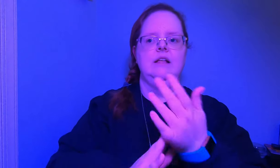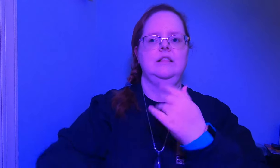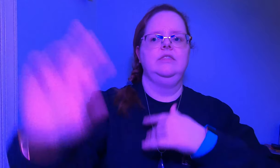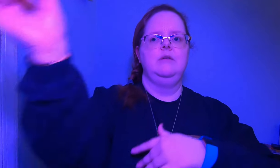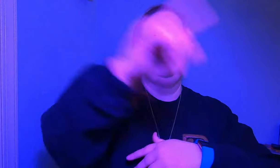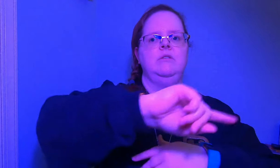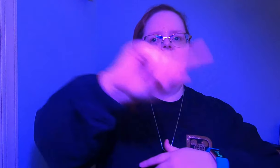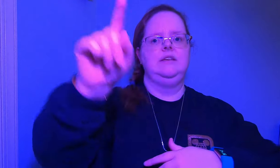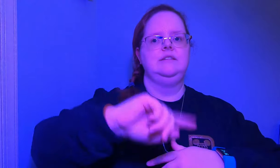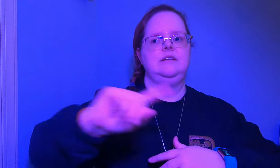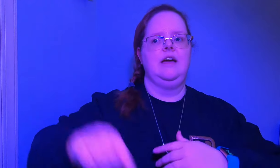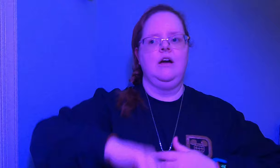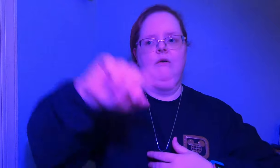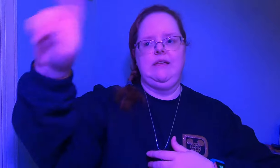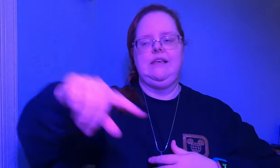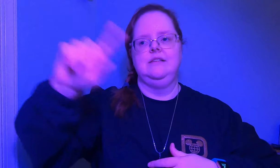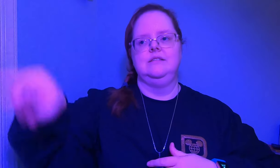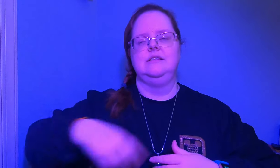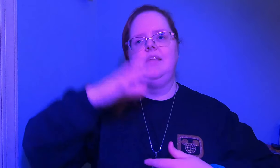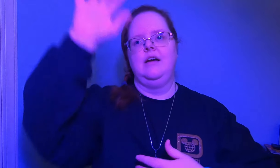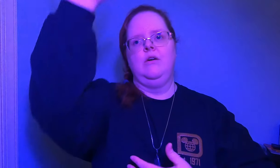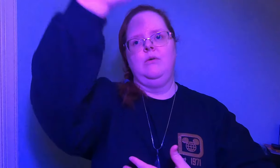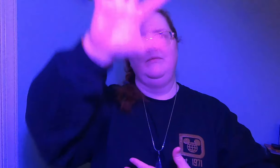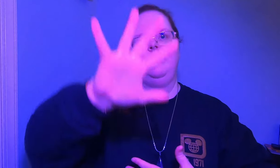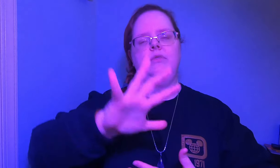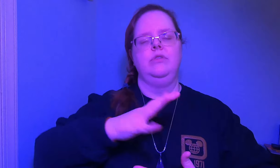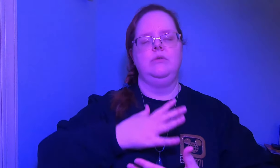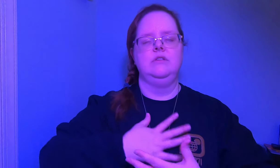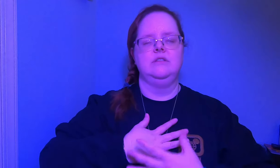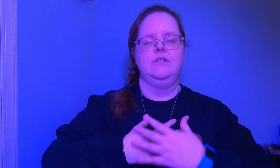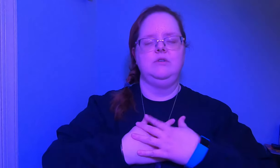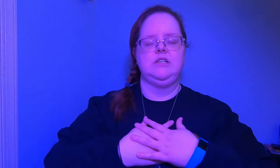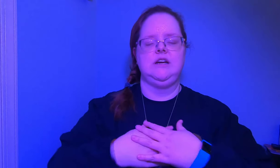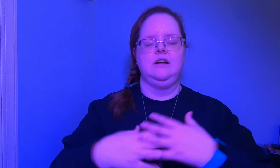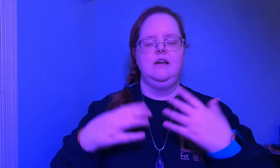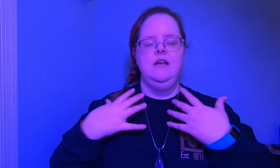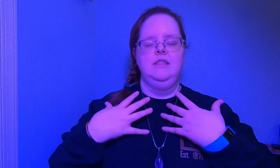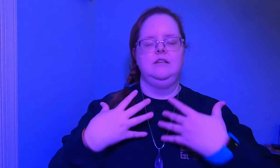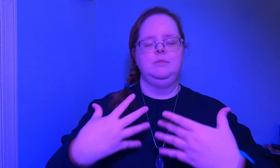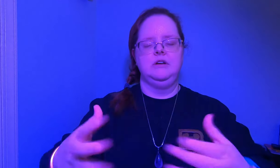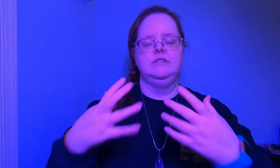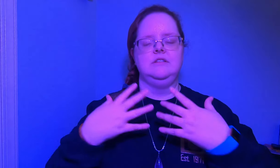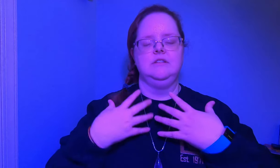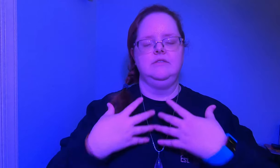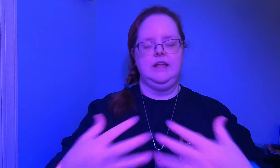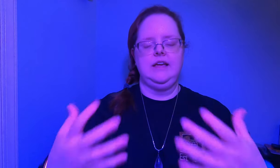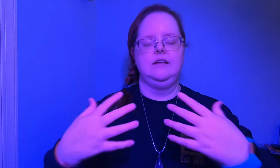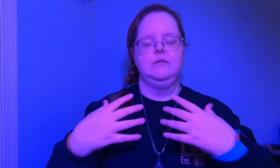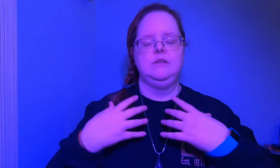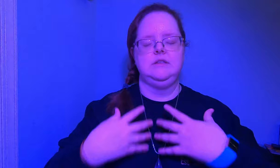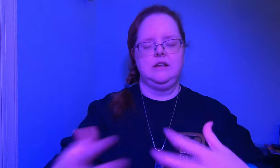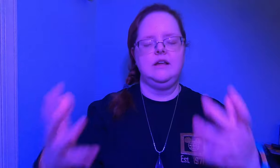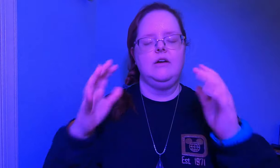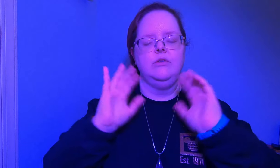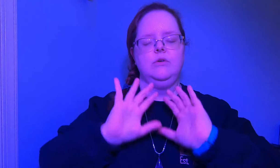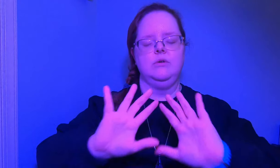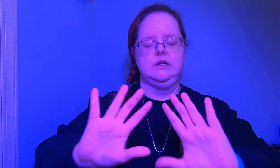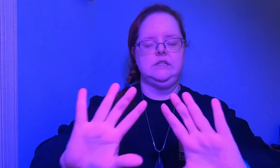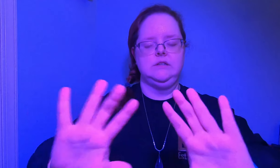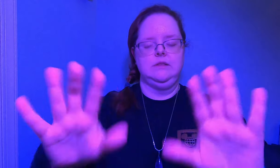let that be released now eased now through this love we share these pulses of light we send down the chords to